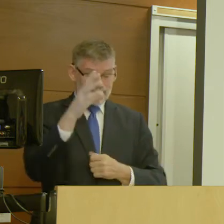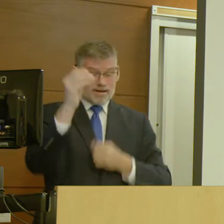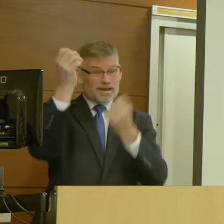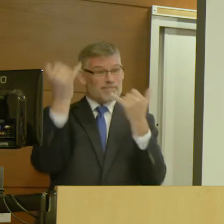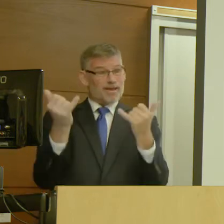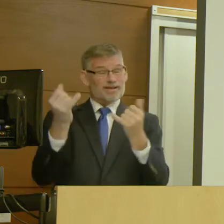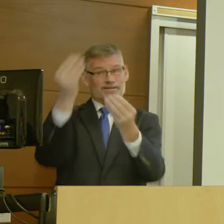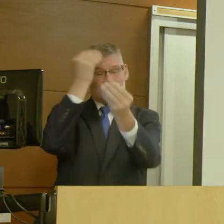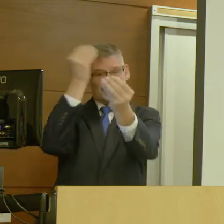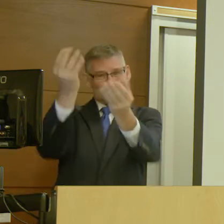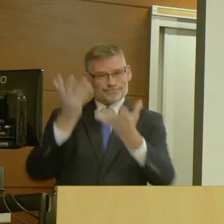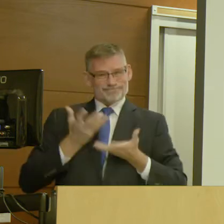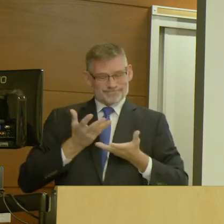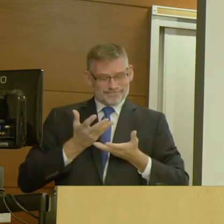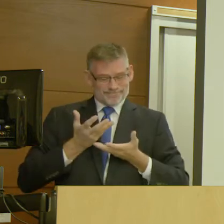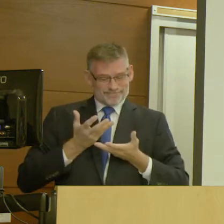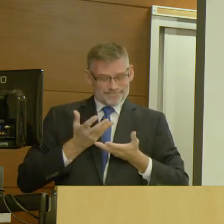arrived.